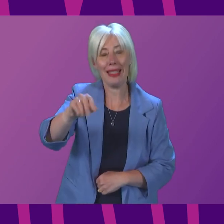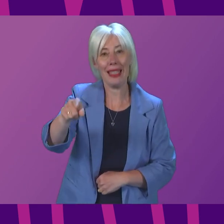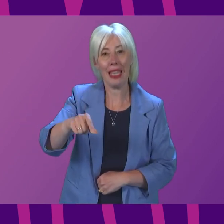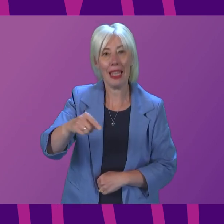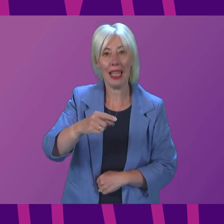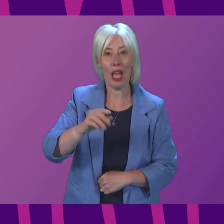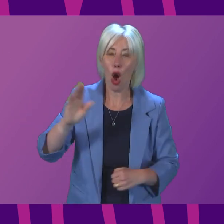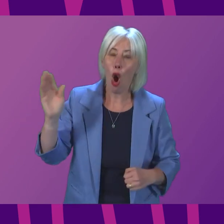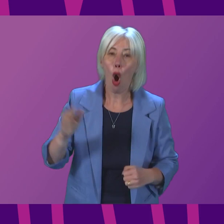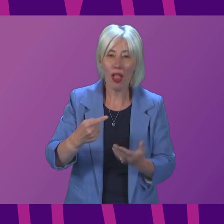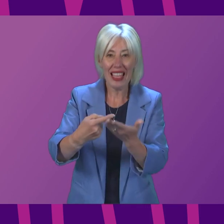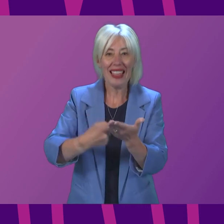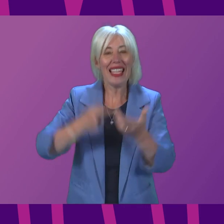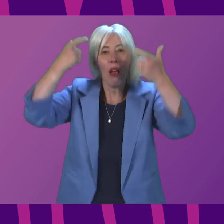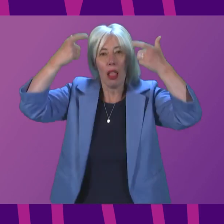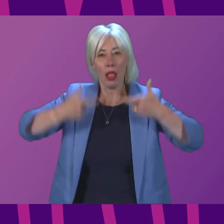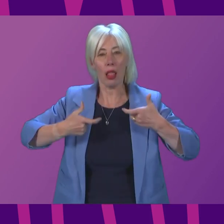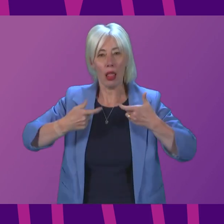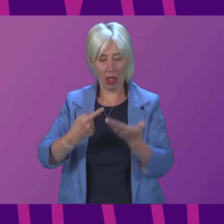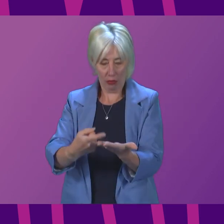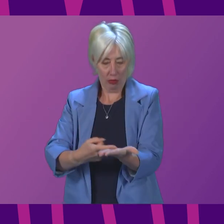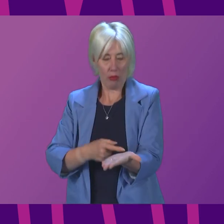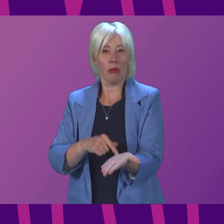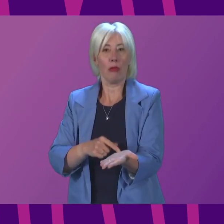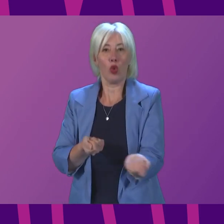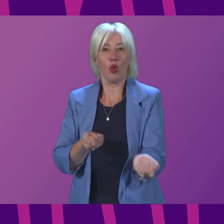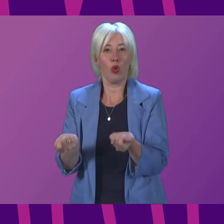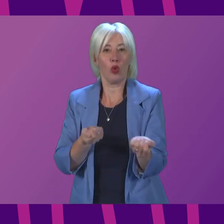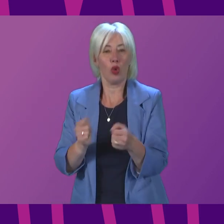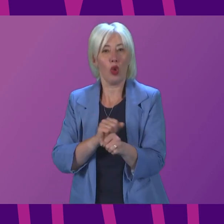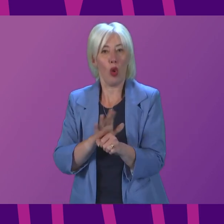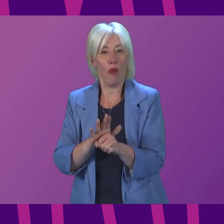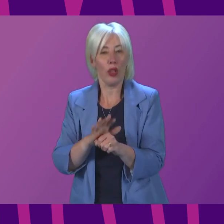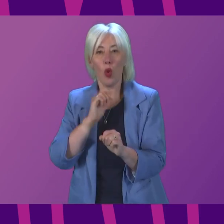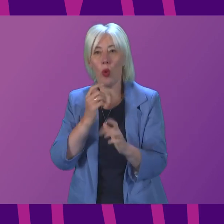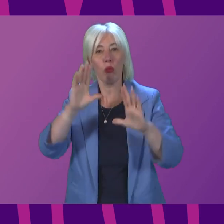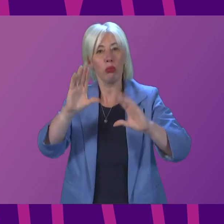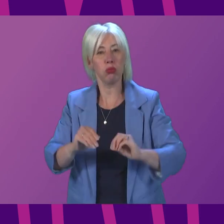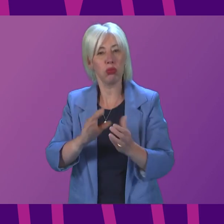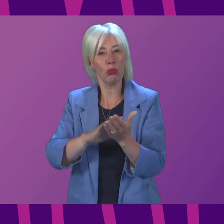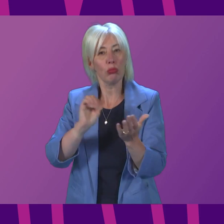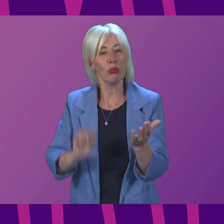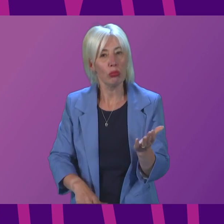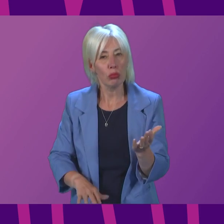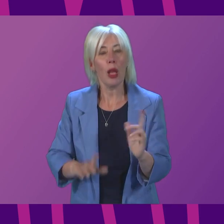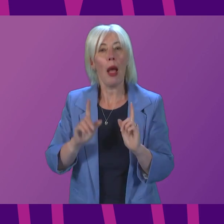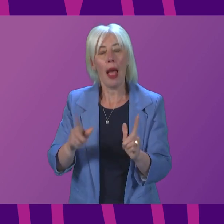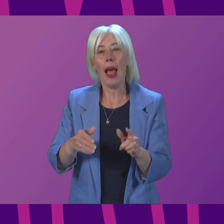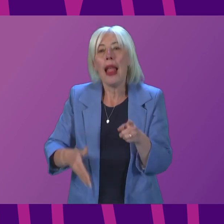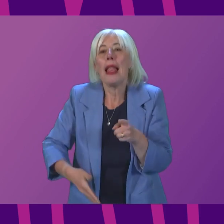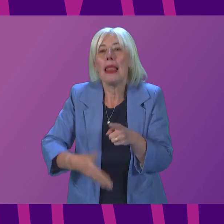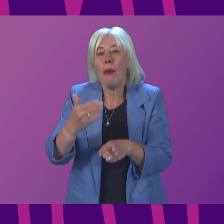single legal measure to help us control Covid will have been lifted with a limited